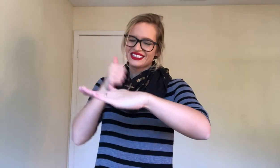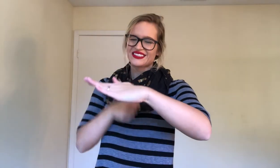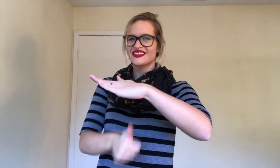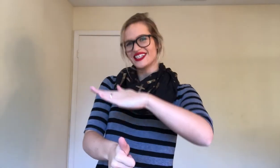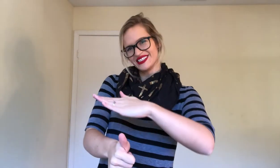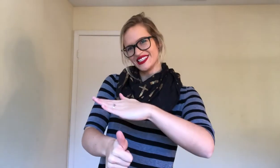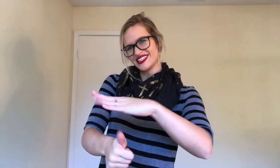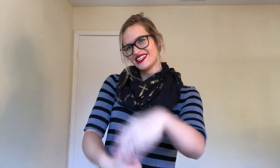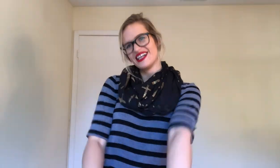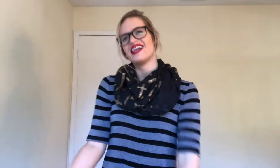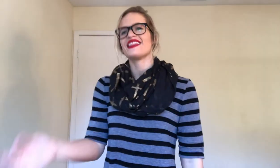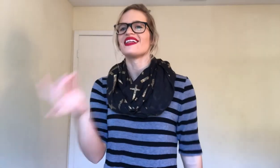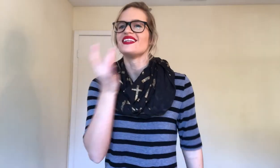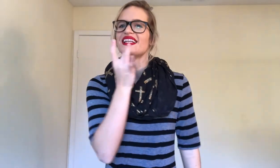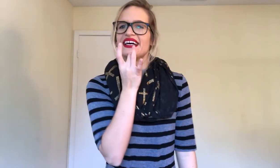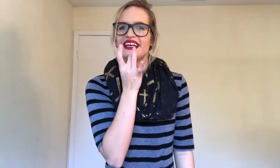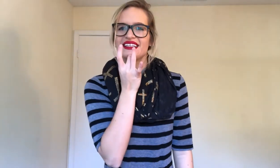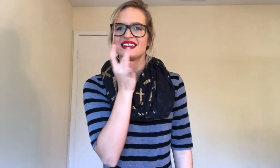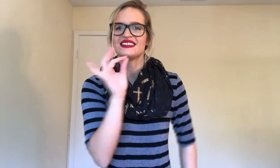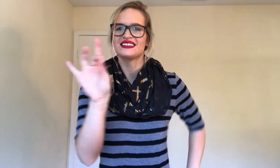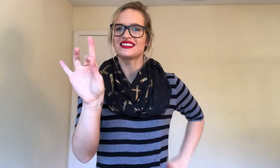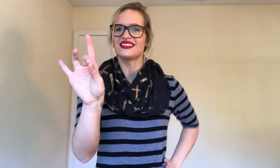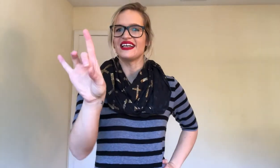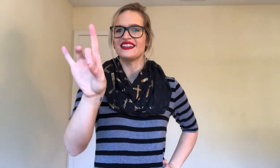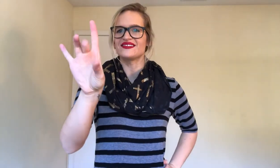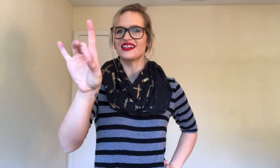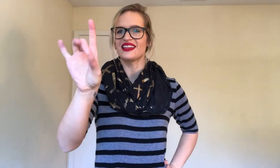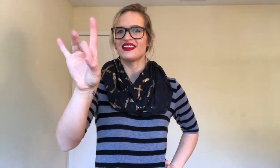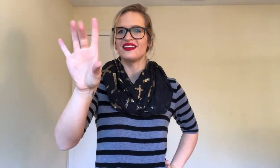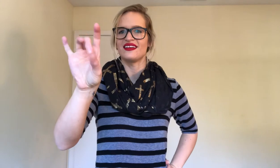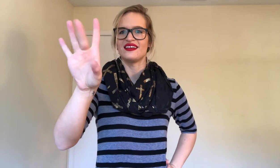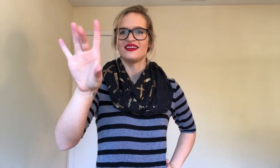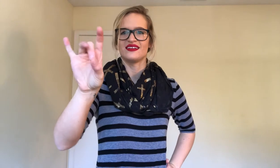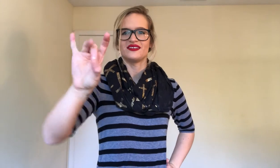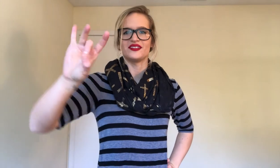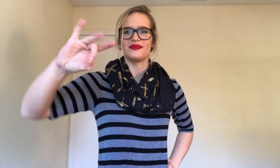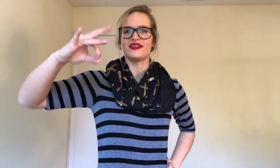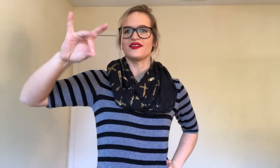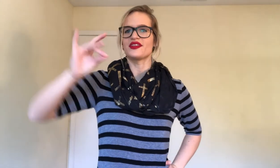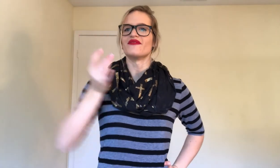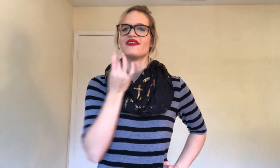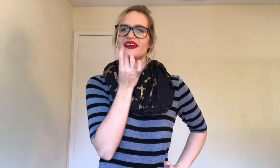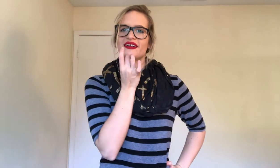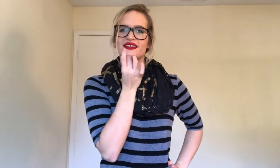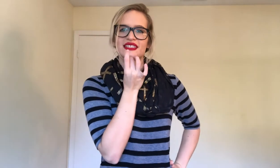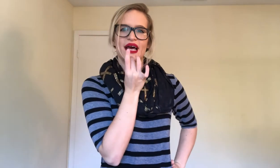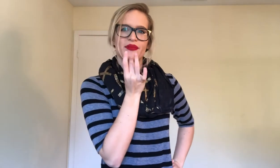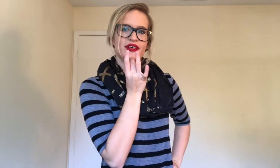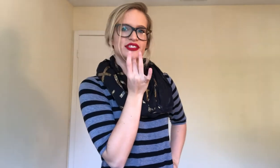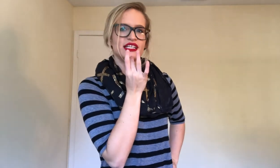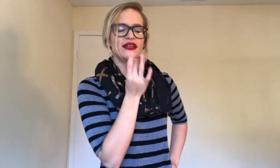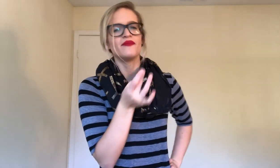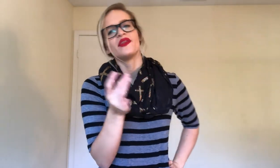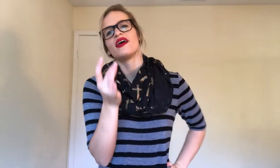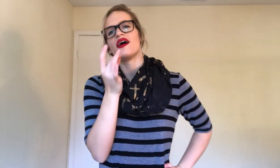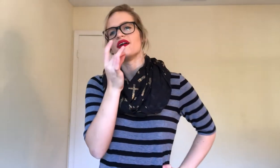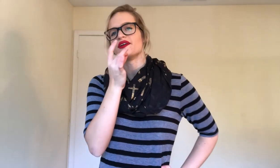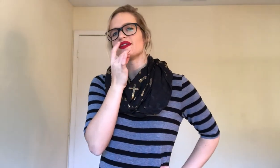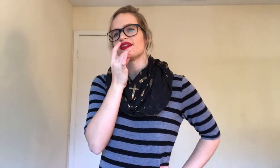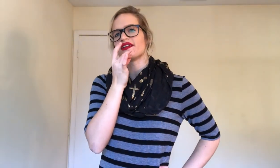Kiss me under. The light. So, light is with. Your middle thumb finger. Tap your chin. Under. The